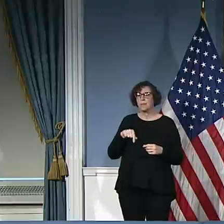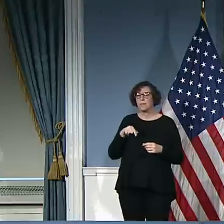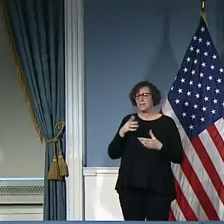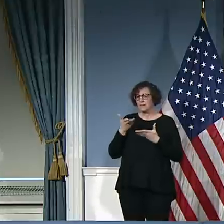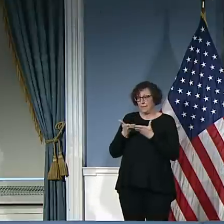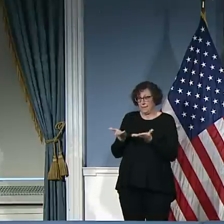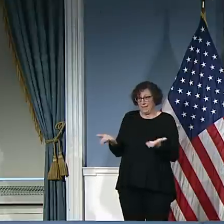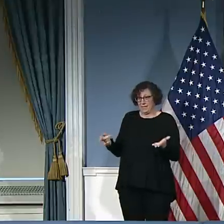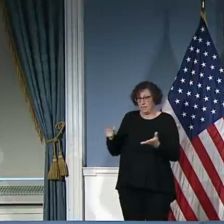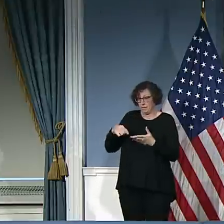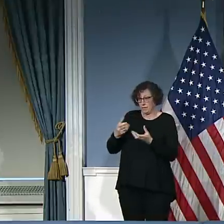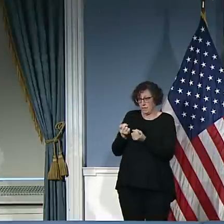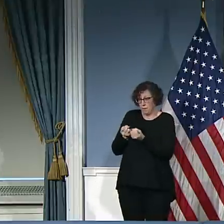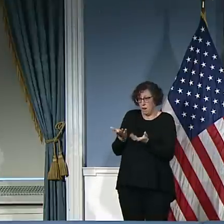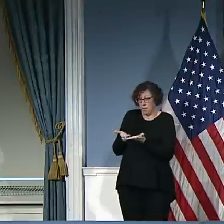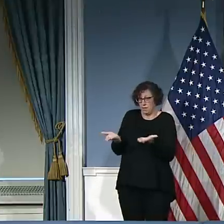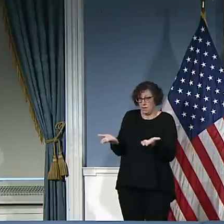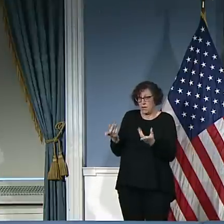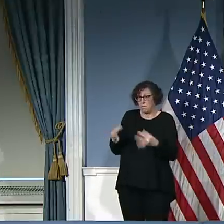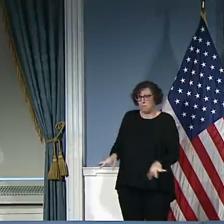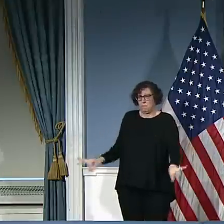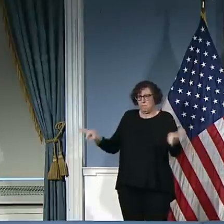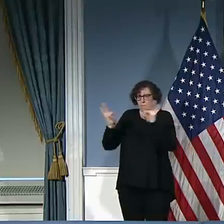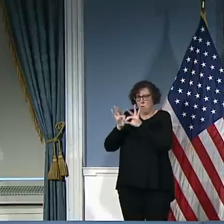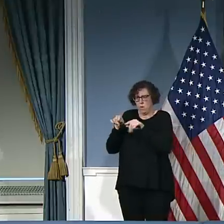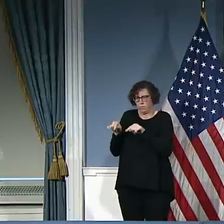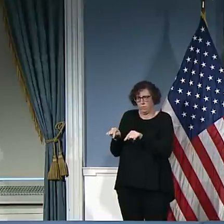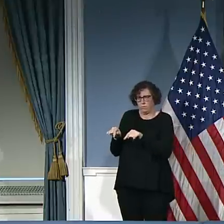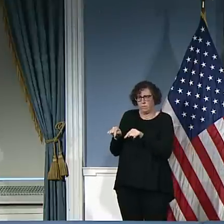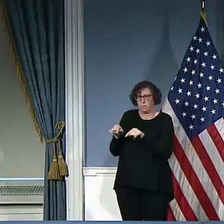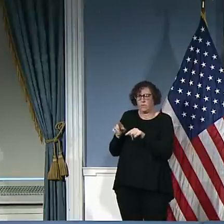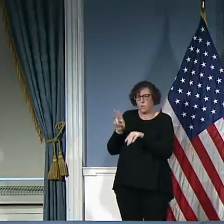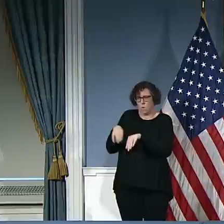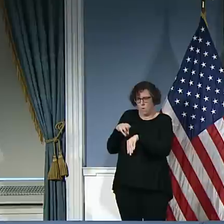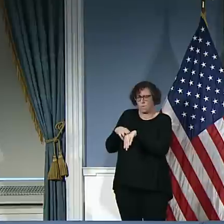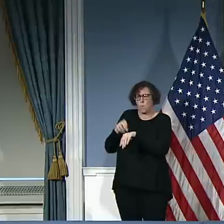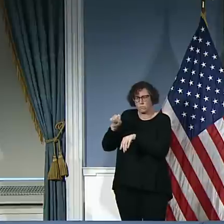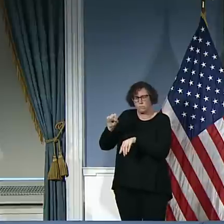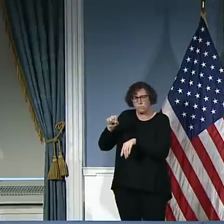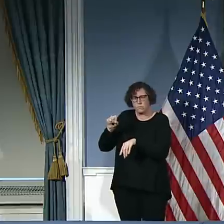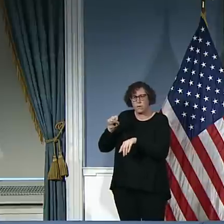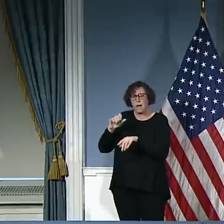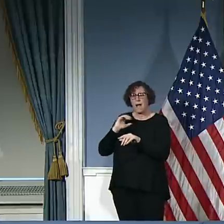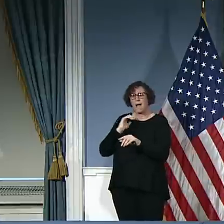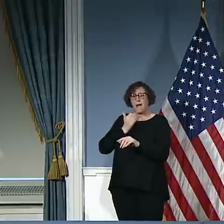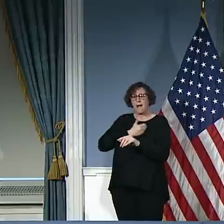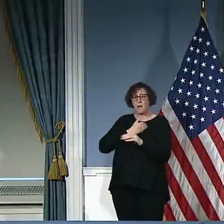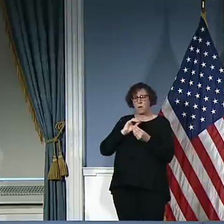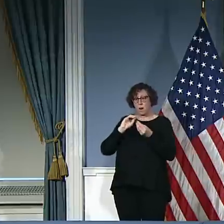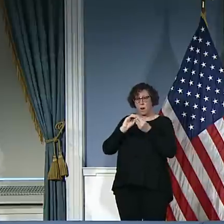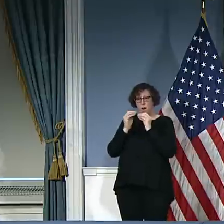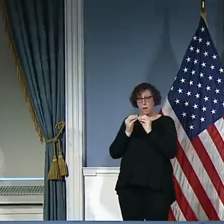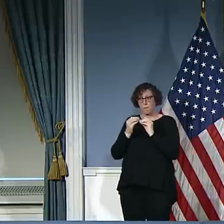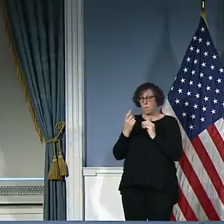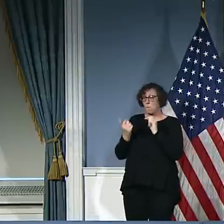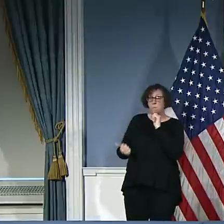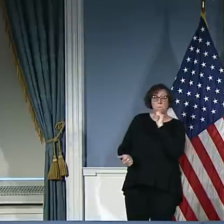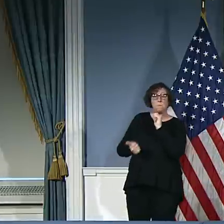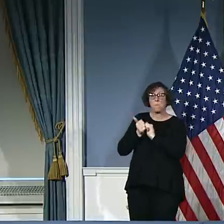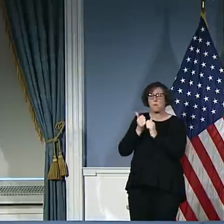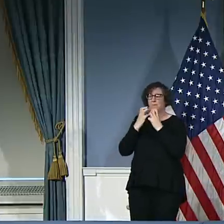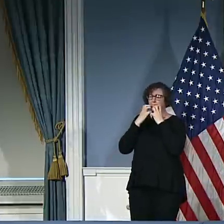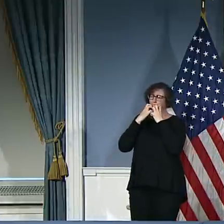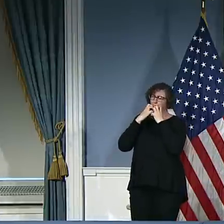order for us to be successful with this, our number one most precious commodity in all of my years of disaster